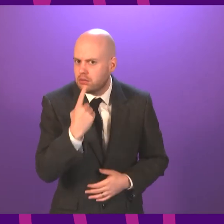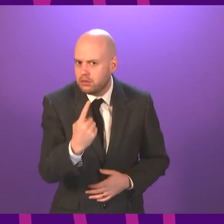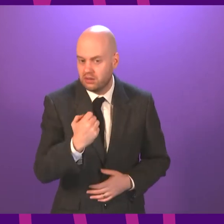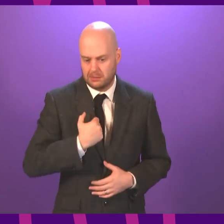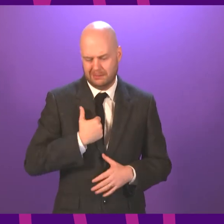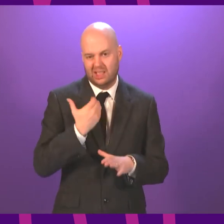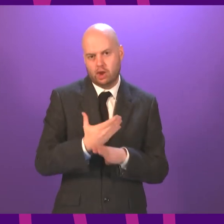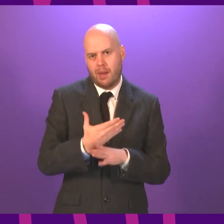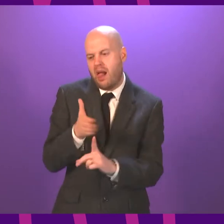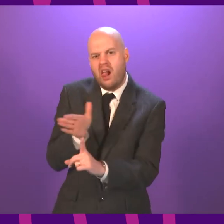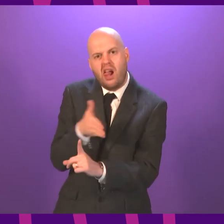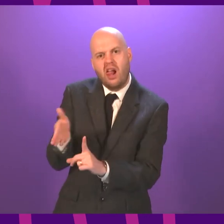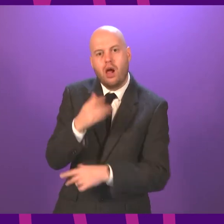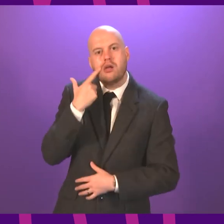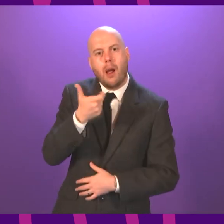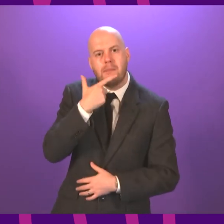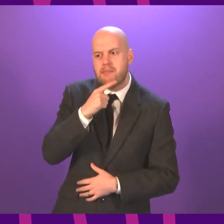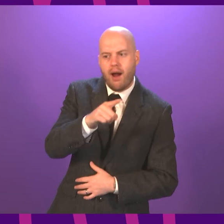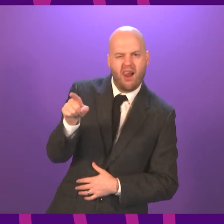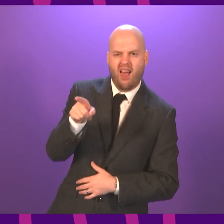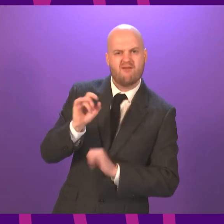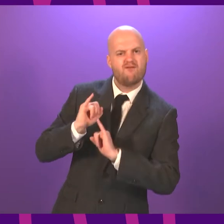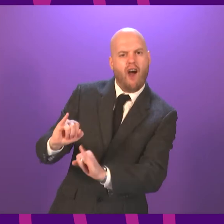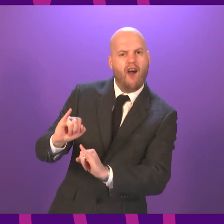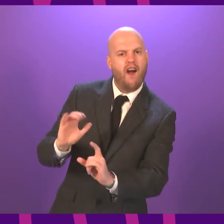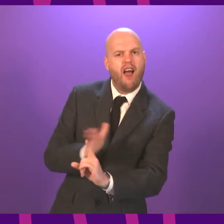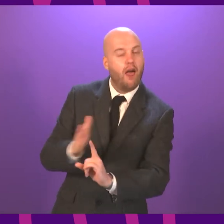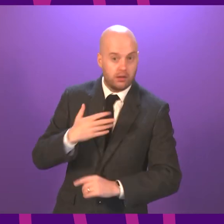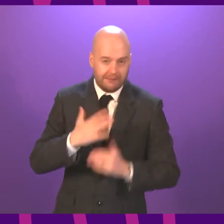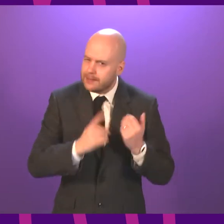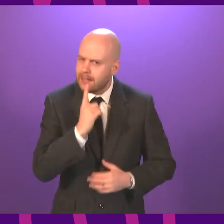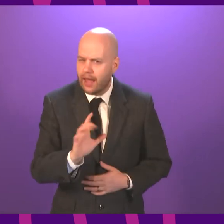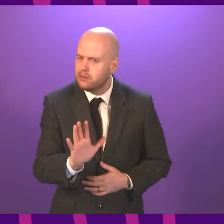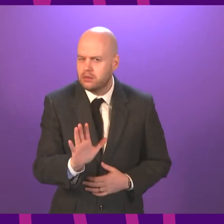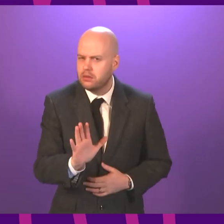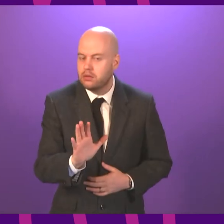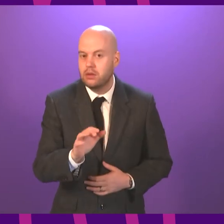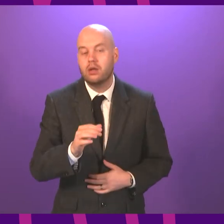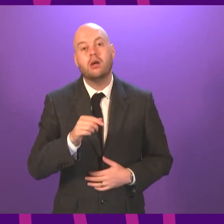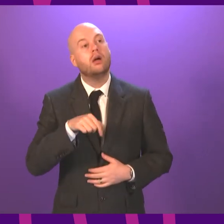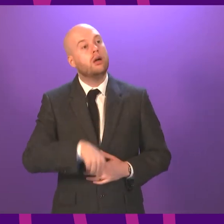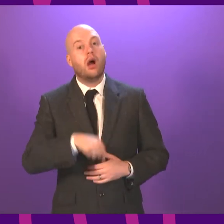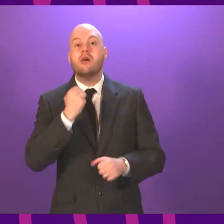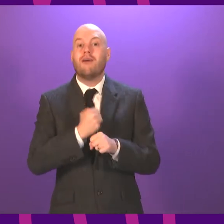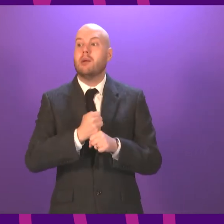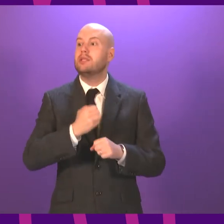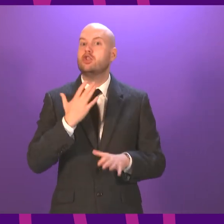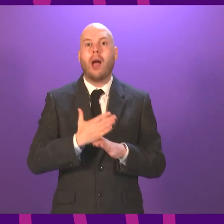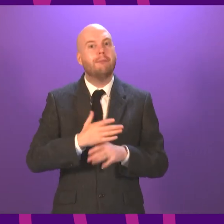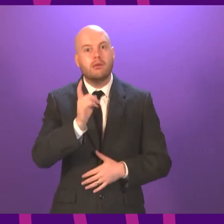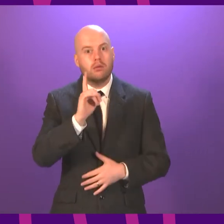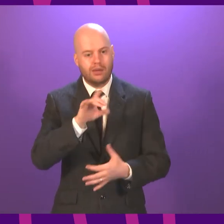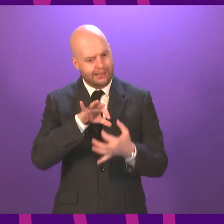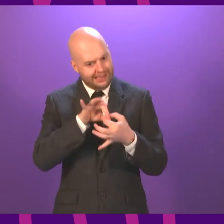were wrong. What I said is the government's job is to engage with young people. Yes, to seek to persuade